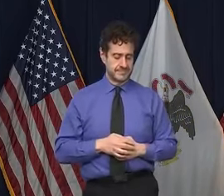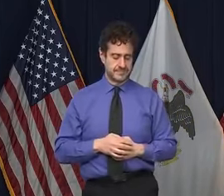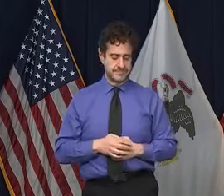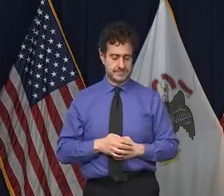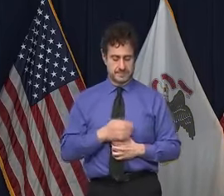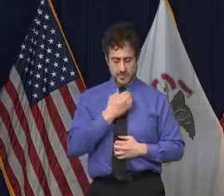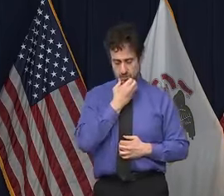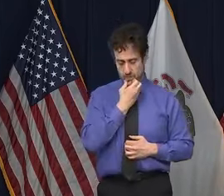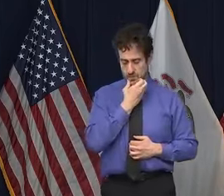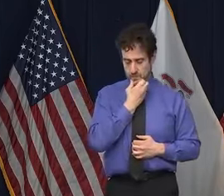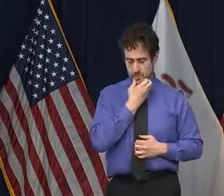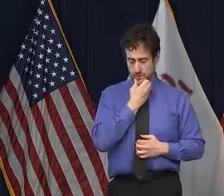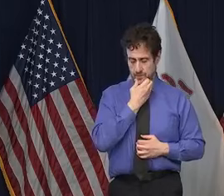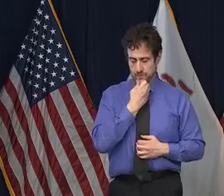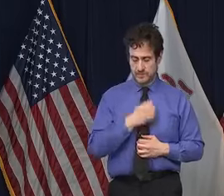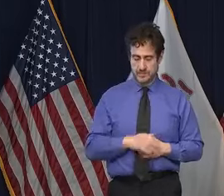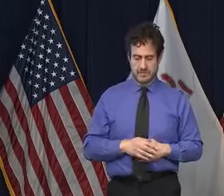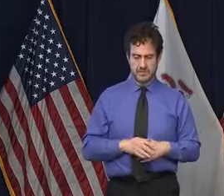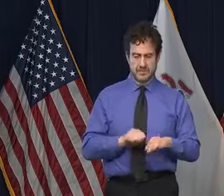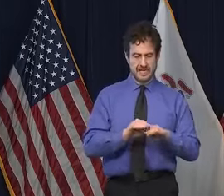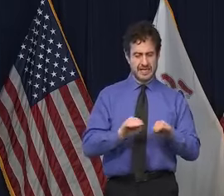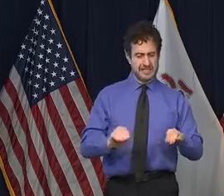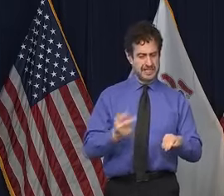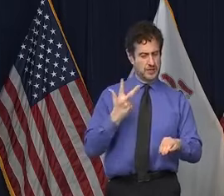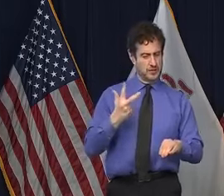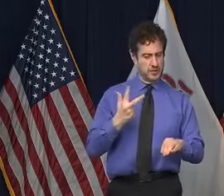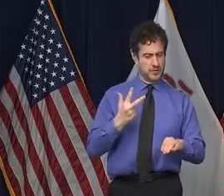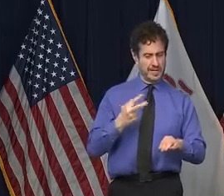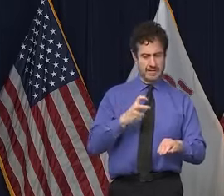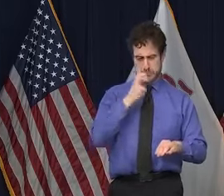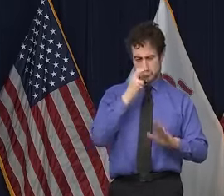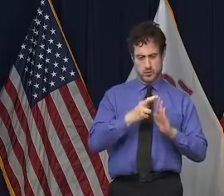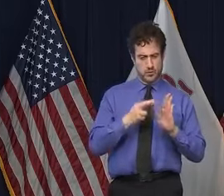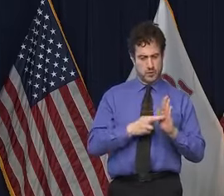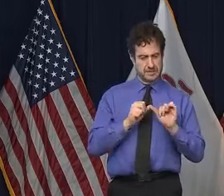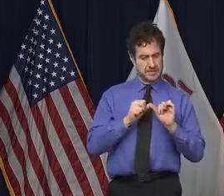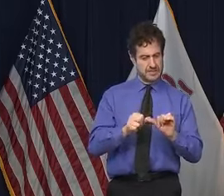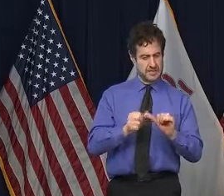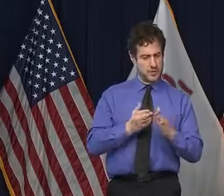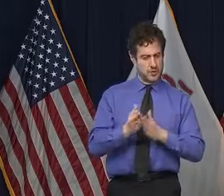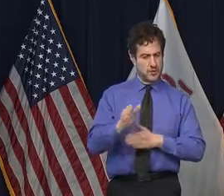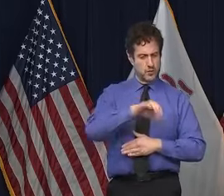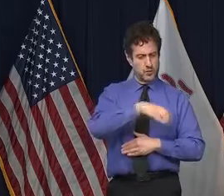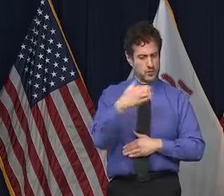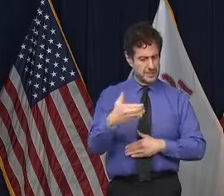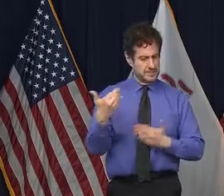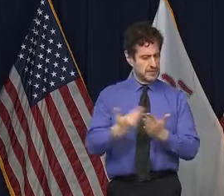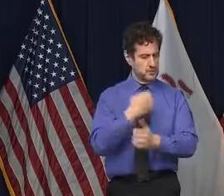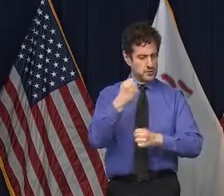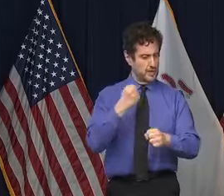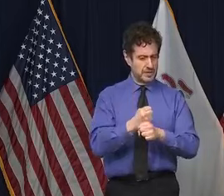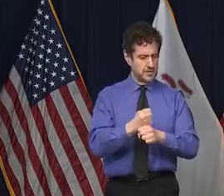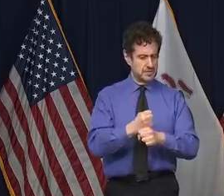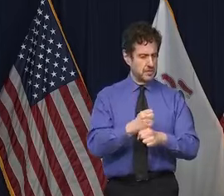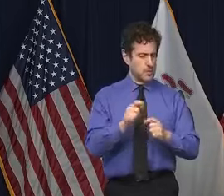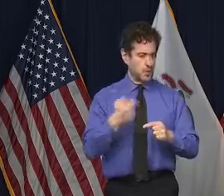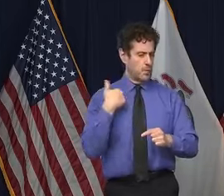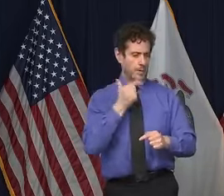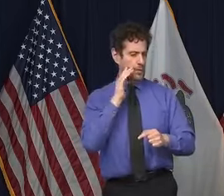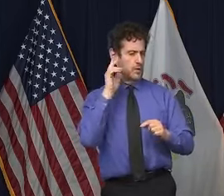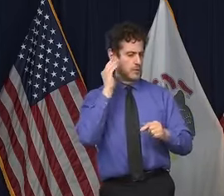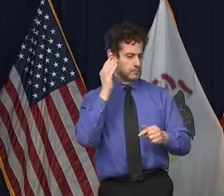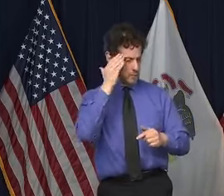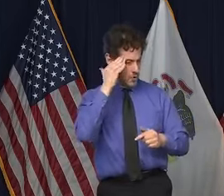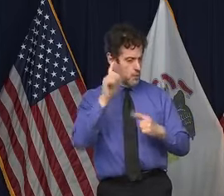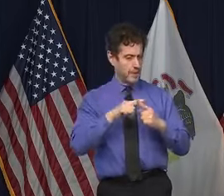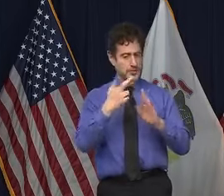likely is it that Tier 3 mitigations will last through Christmas or New Year's? When do you think the state and health officials will know when some regions can move back to